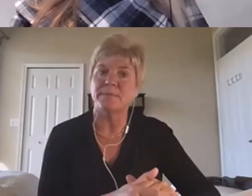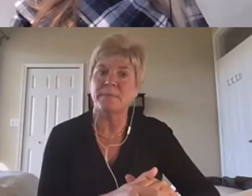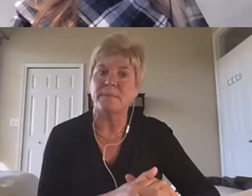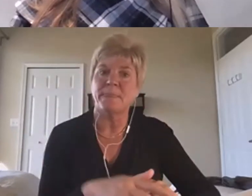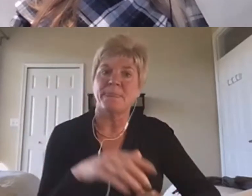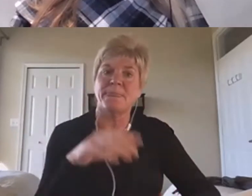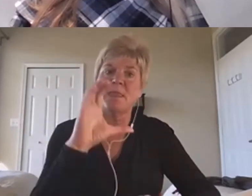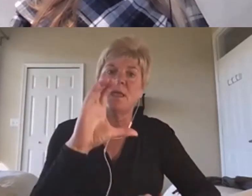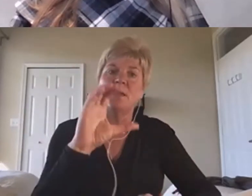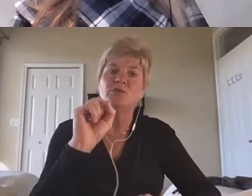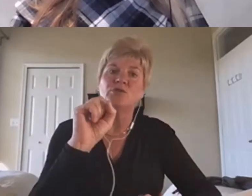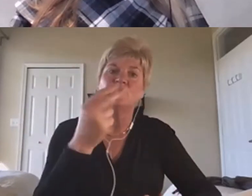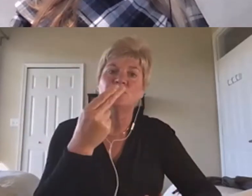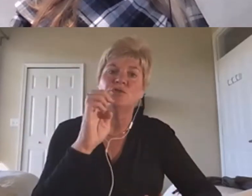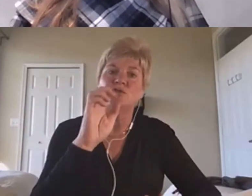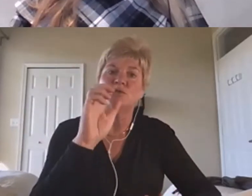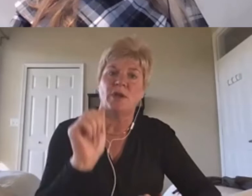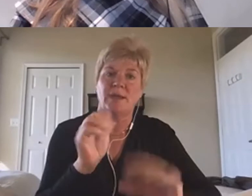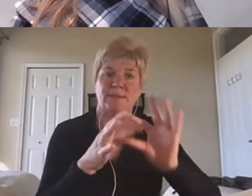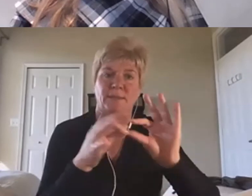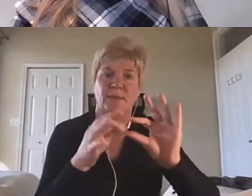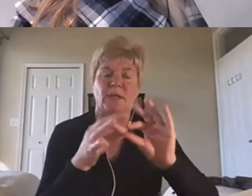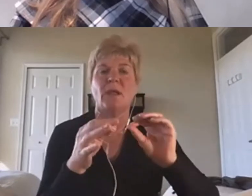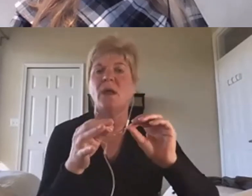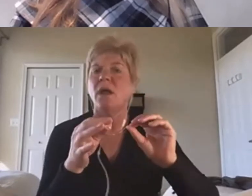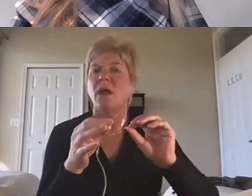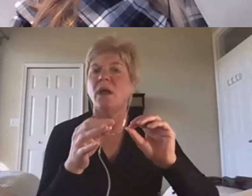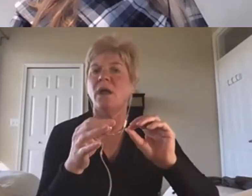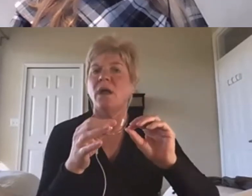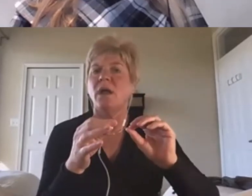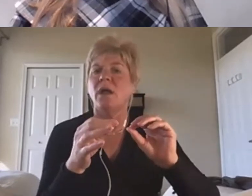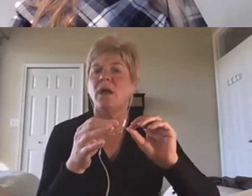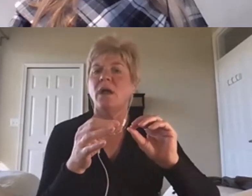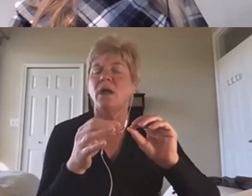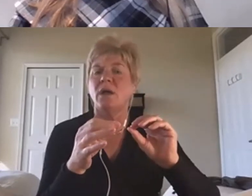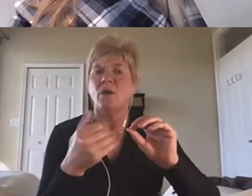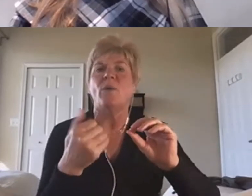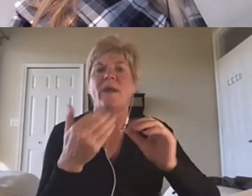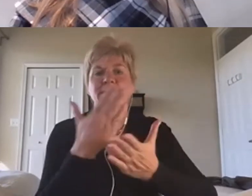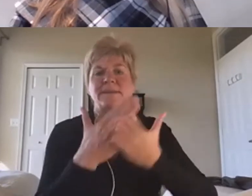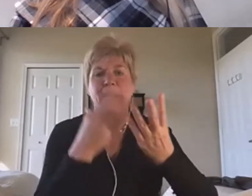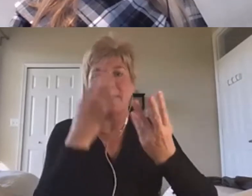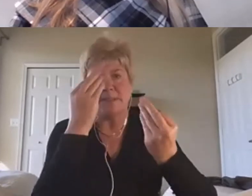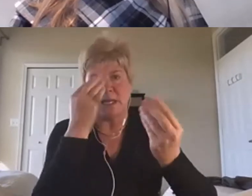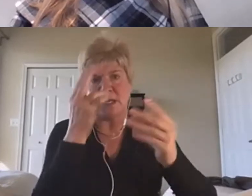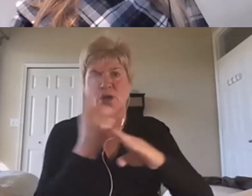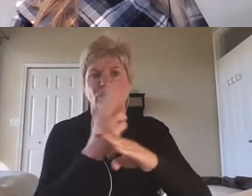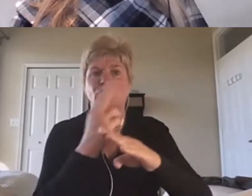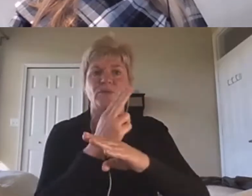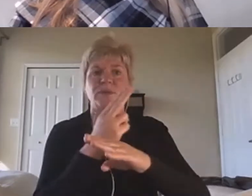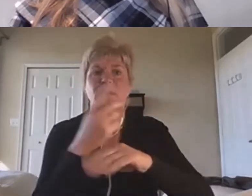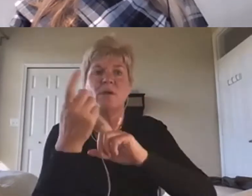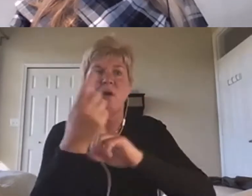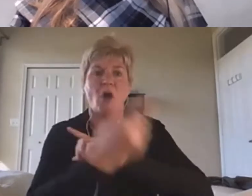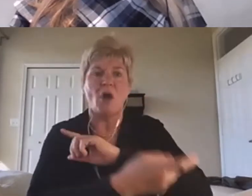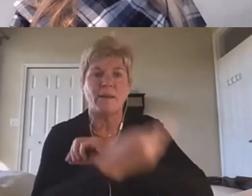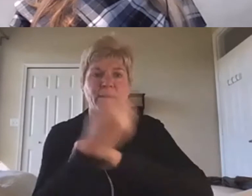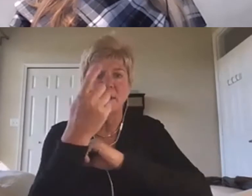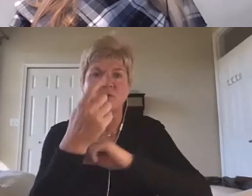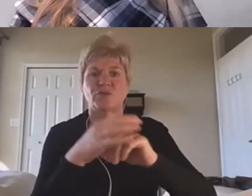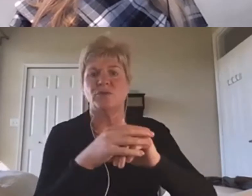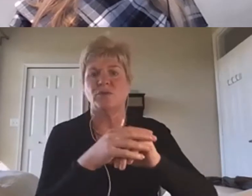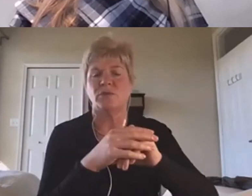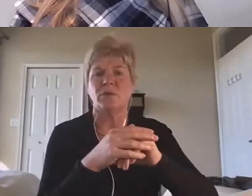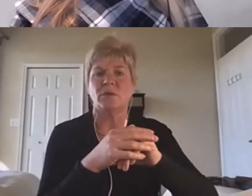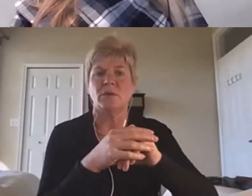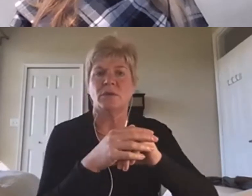I, we have some data on, um, using automation in more what were sheltered employment